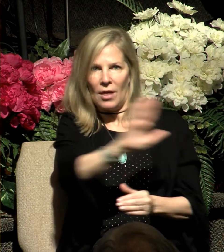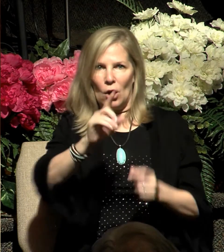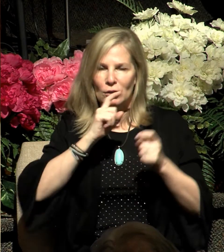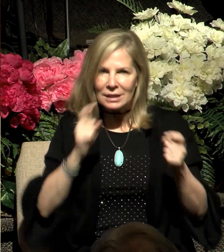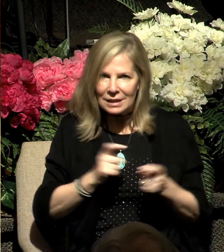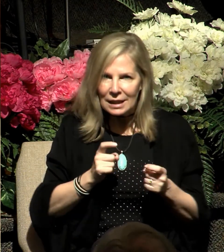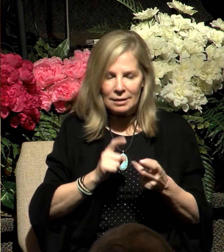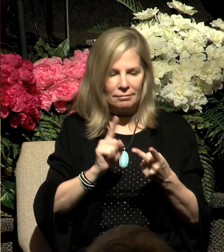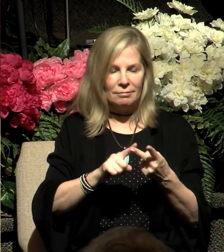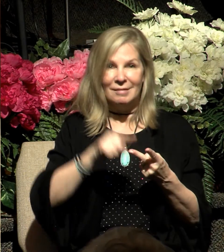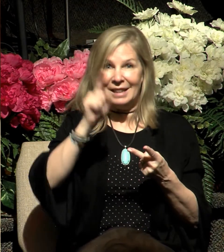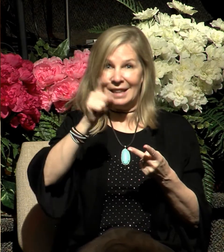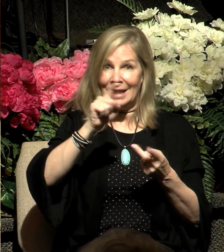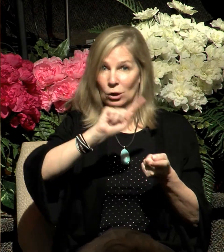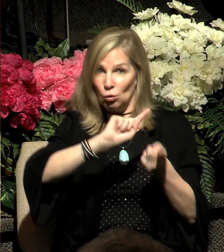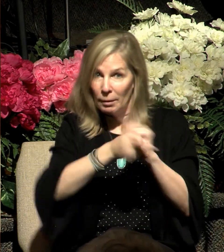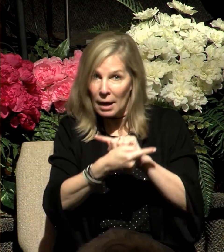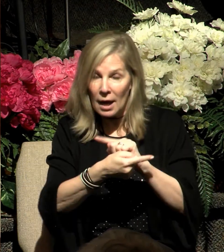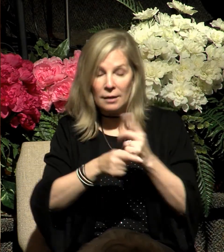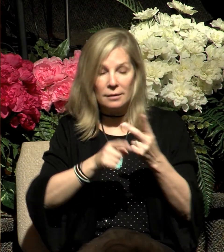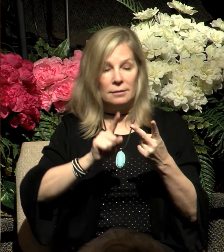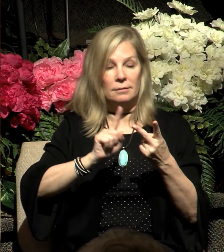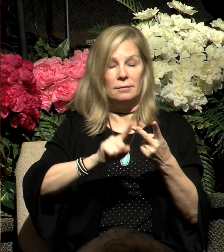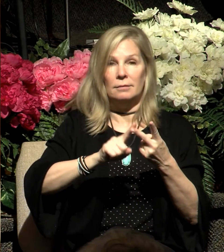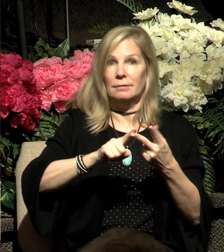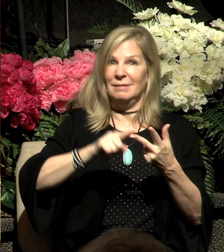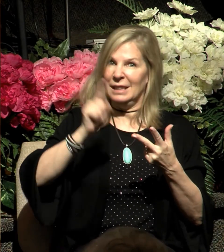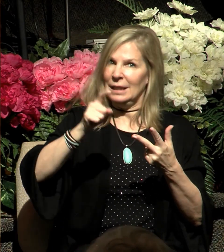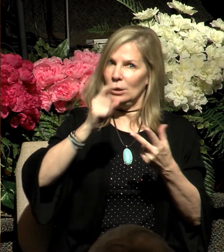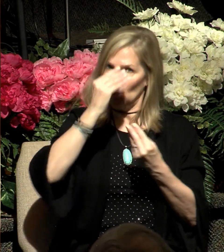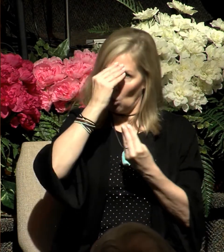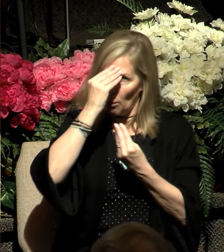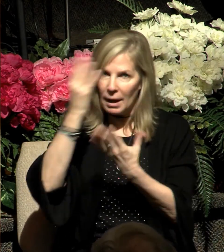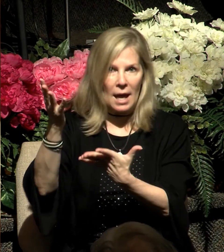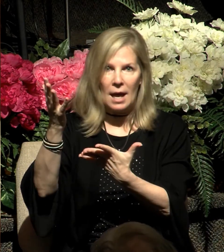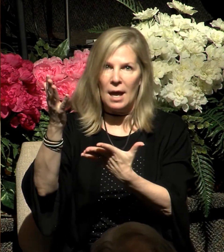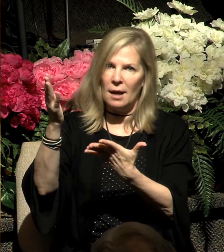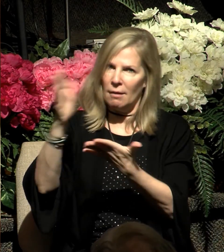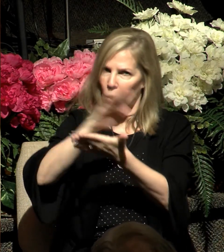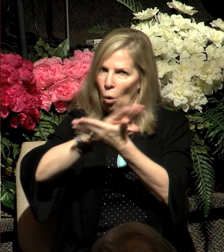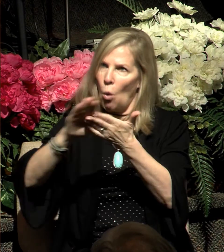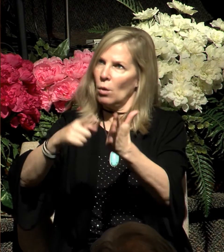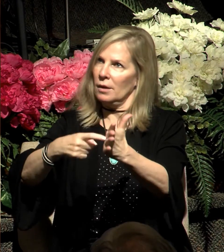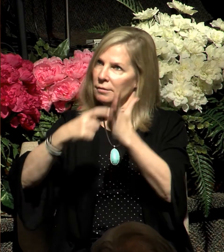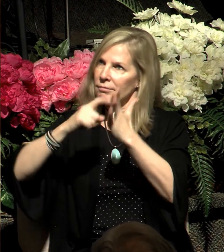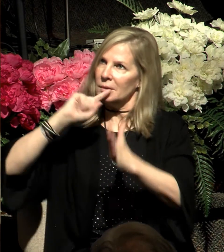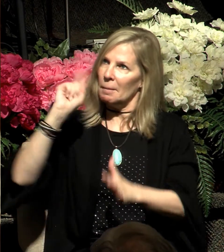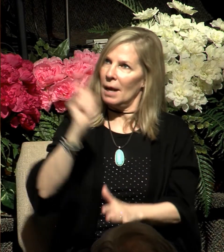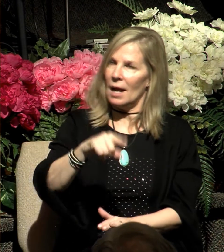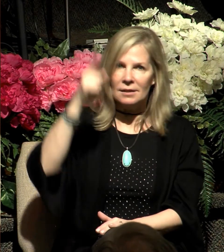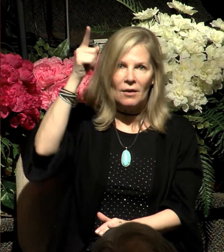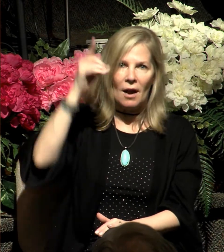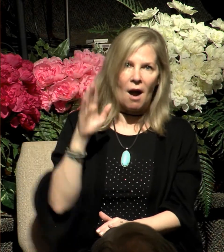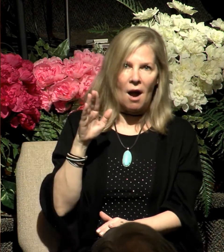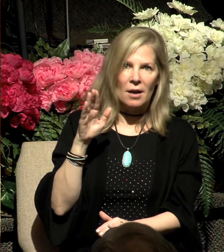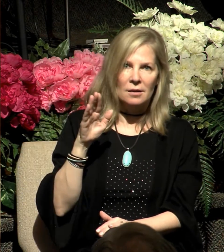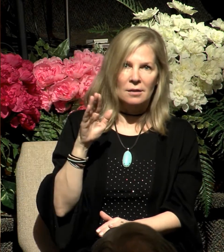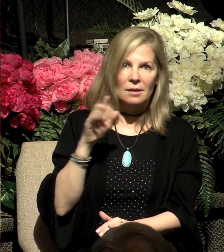to repent, their need to obey the holy demands of God. They pretended to be